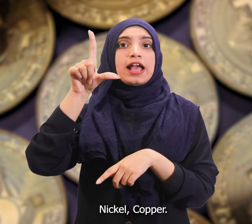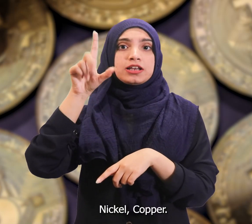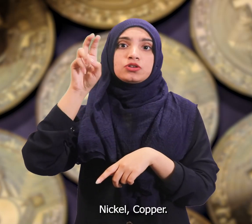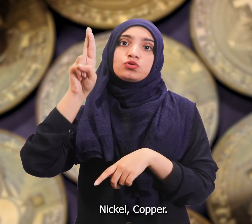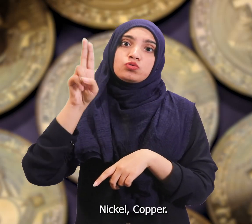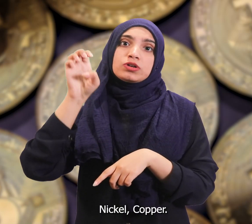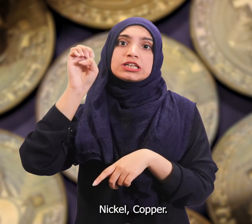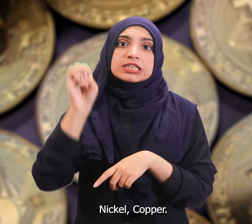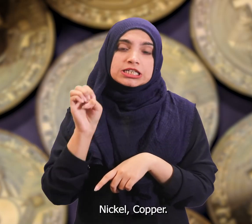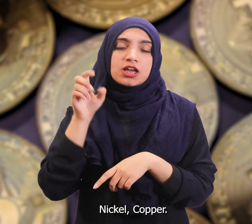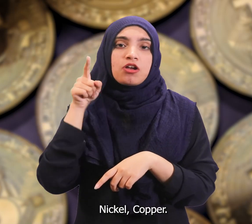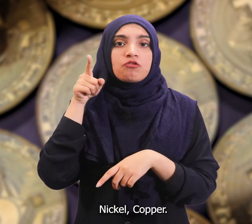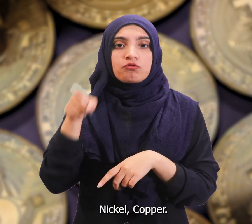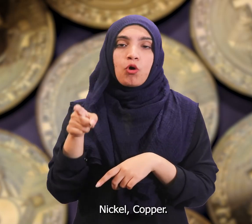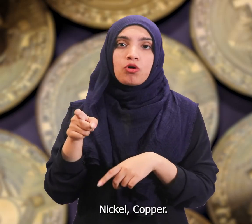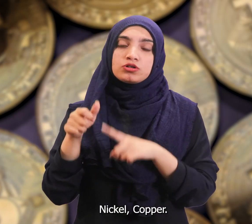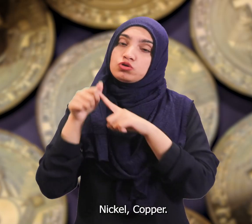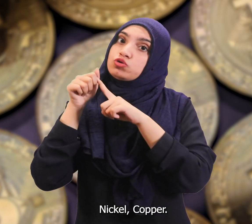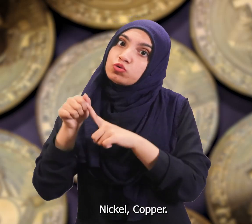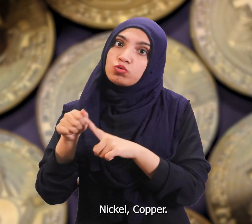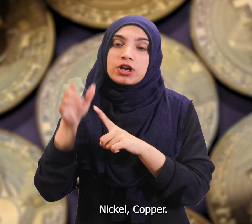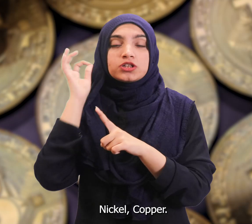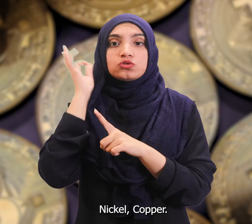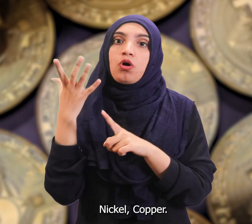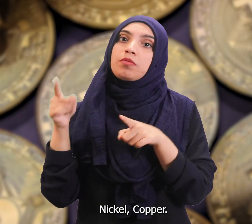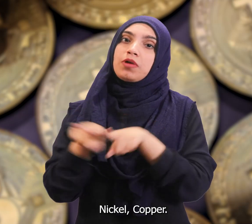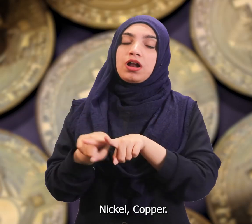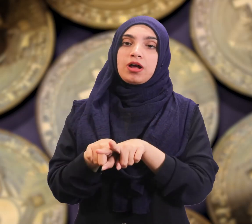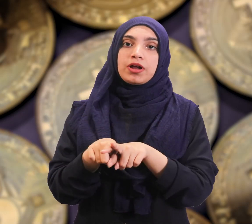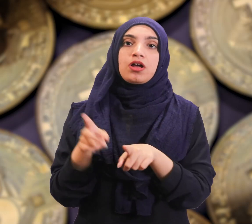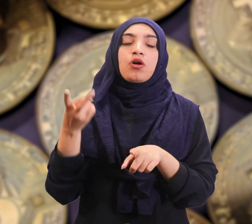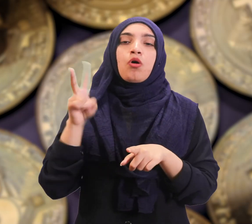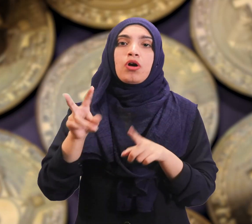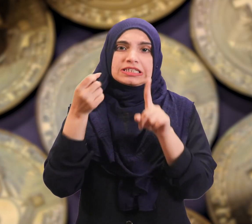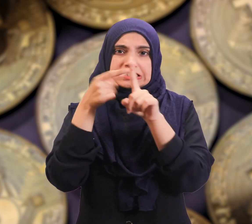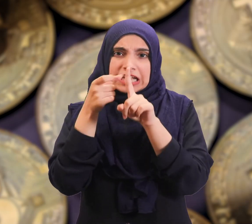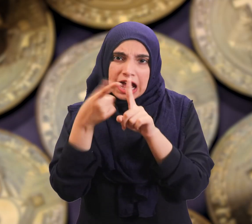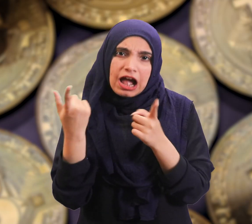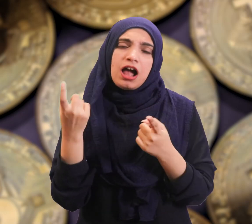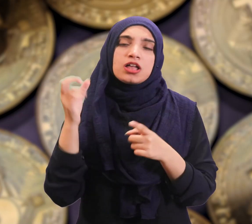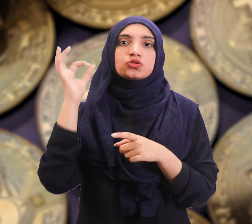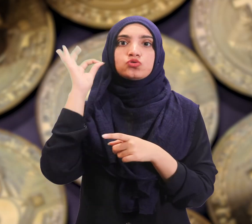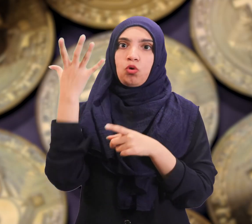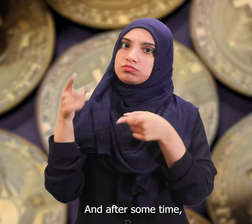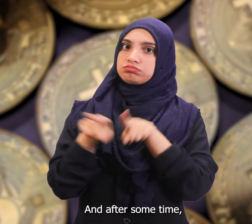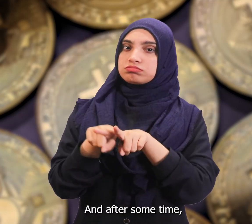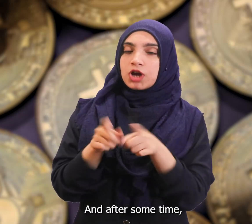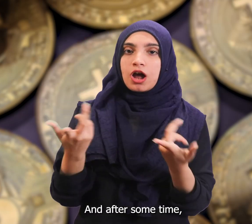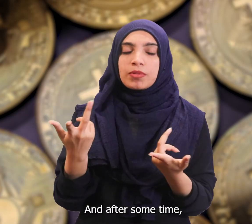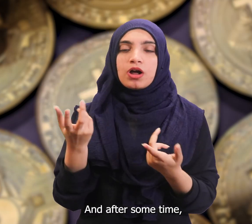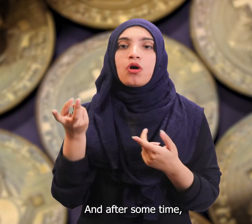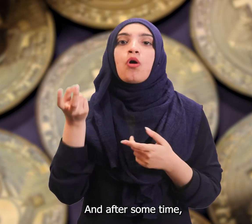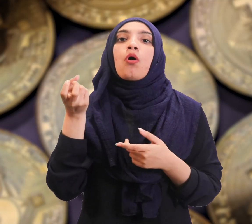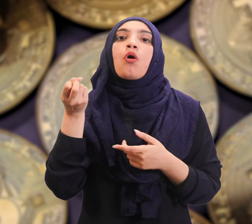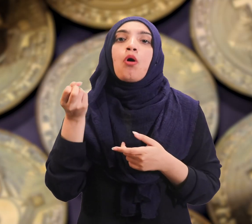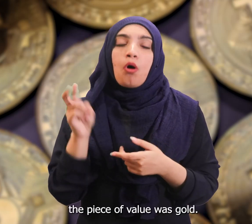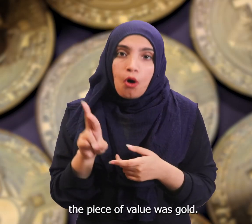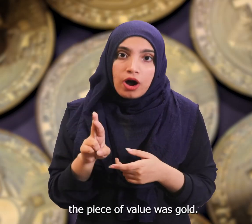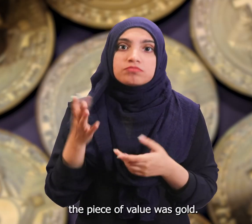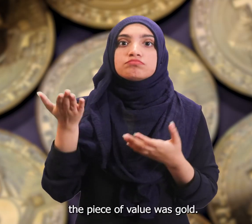copper and after some time, the piece of